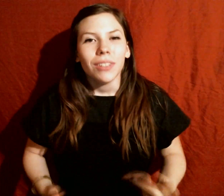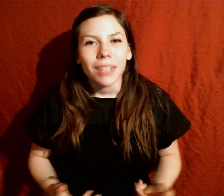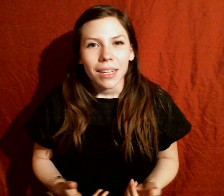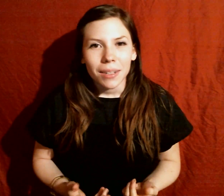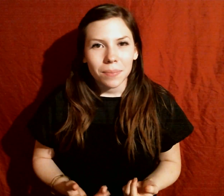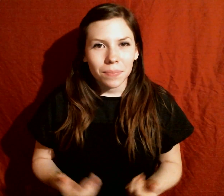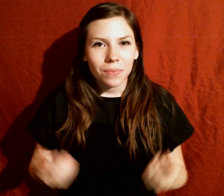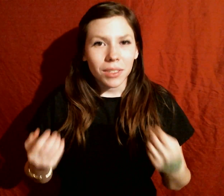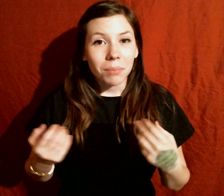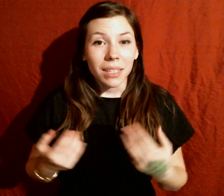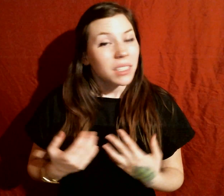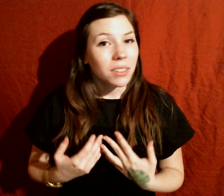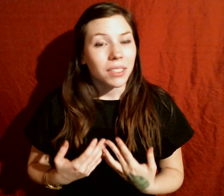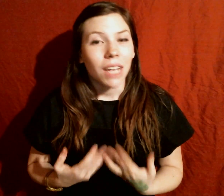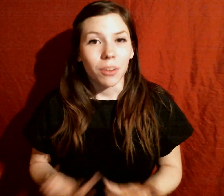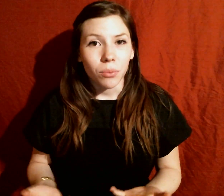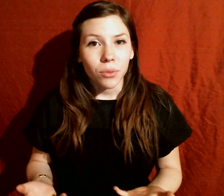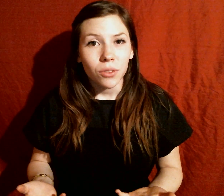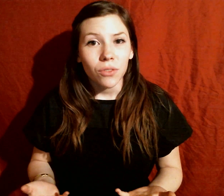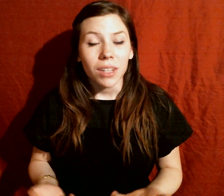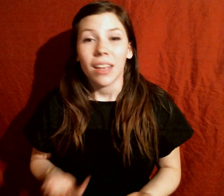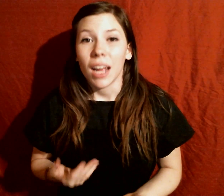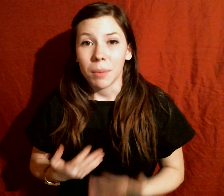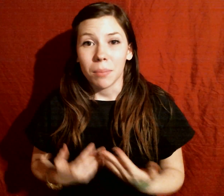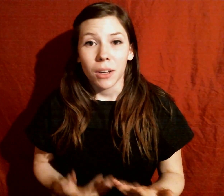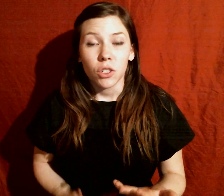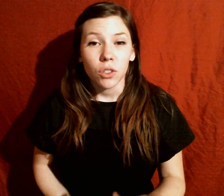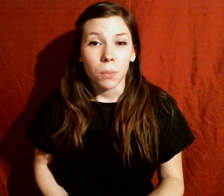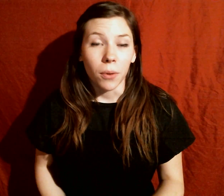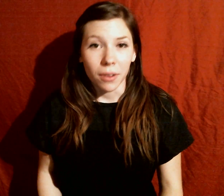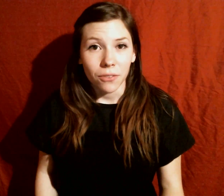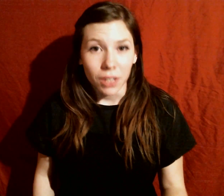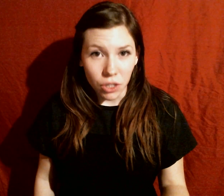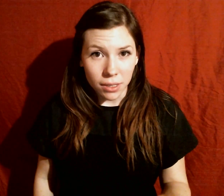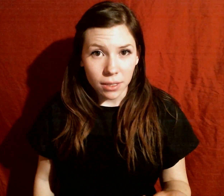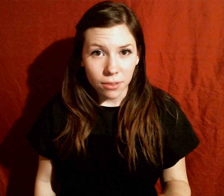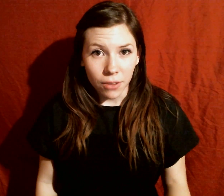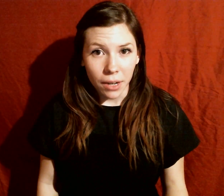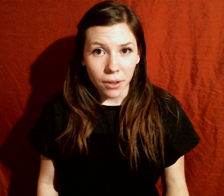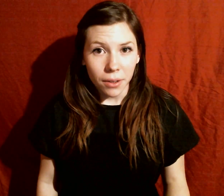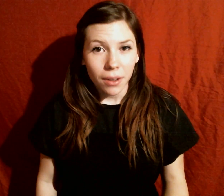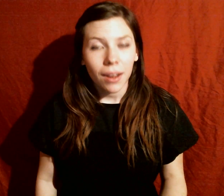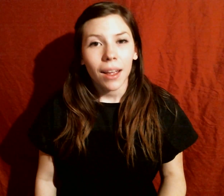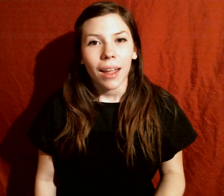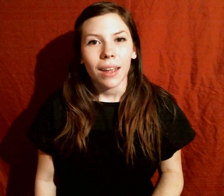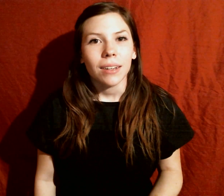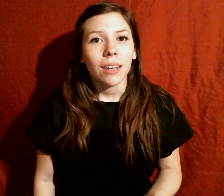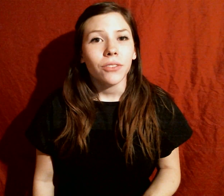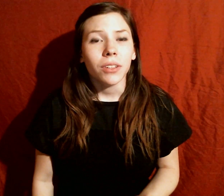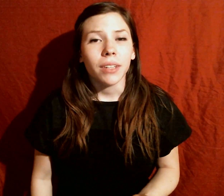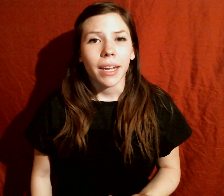like my skills have improved and that I'm a much more efficient fighter and I feel like